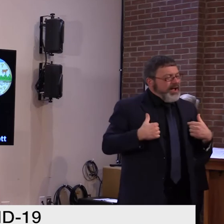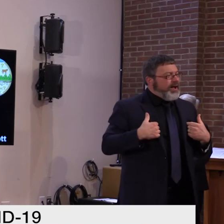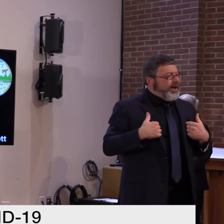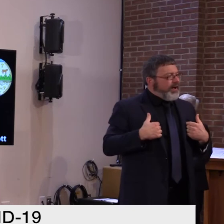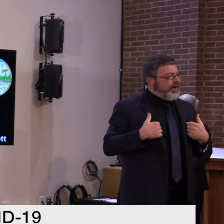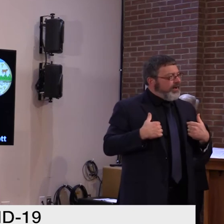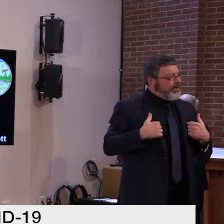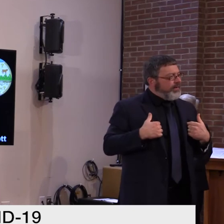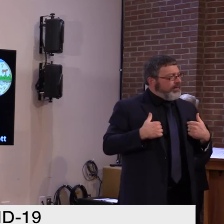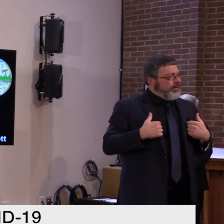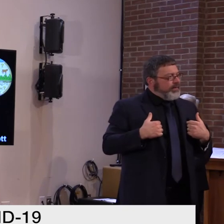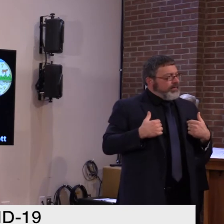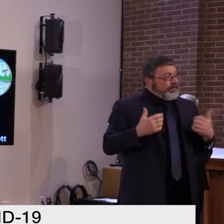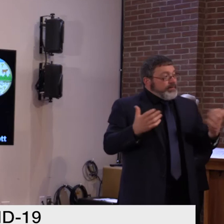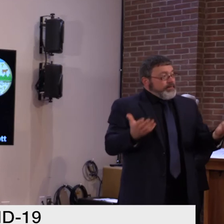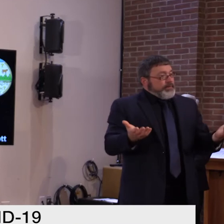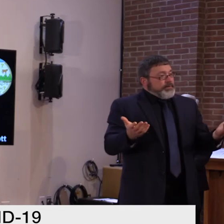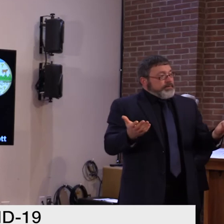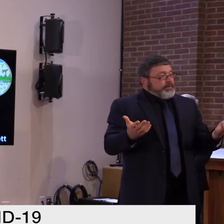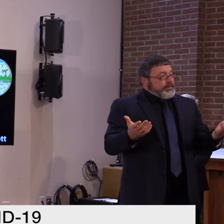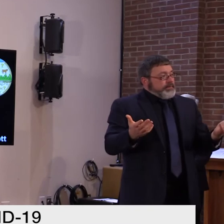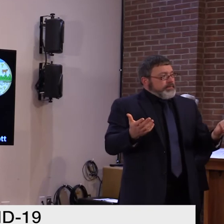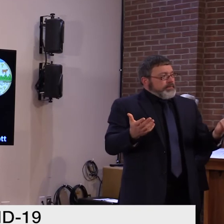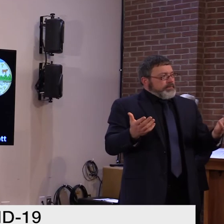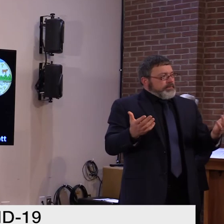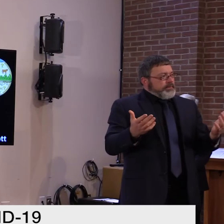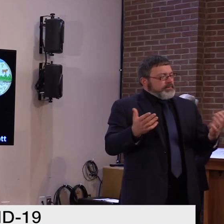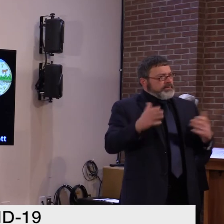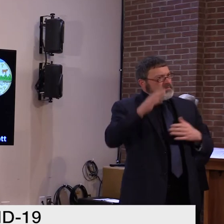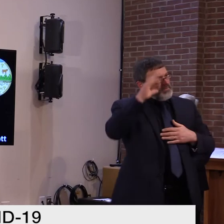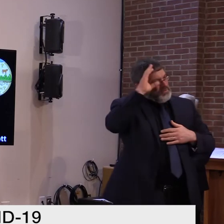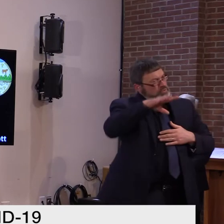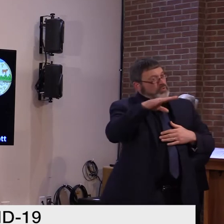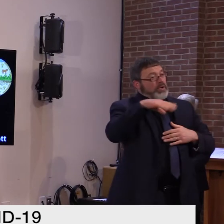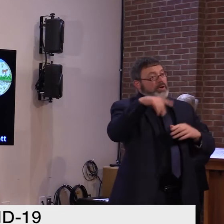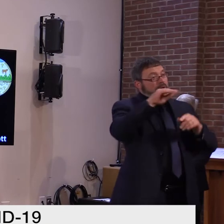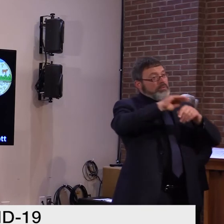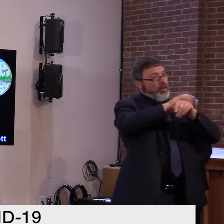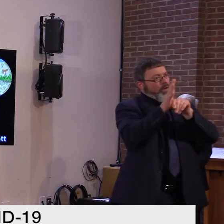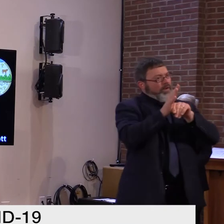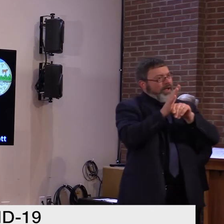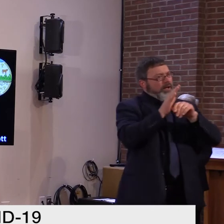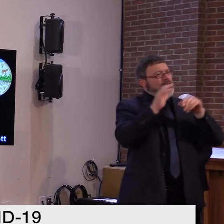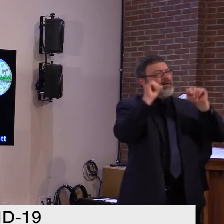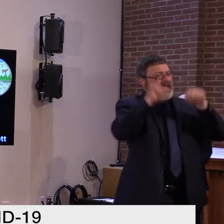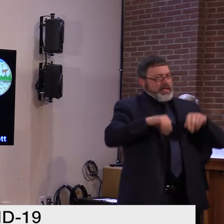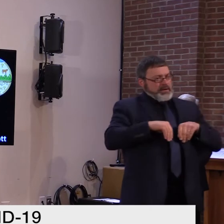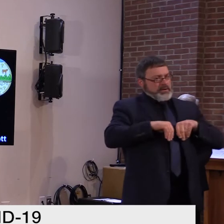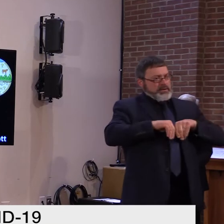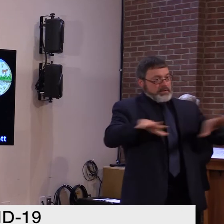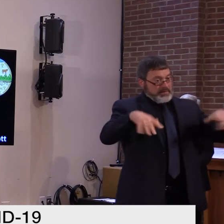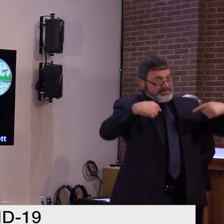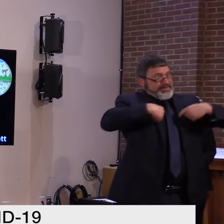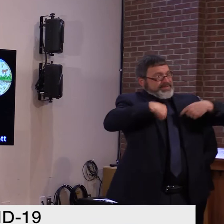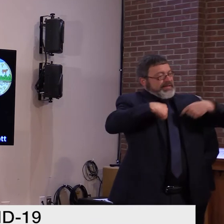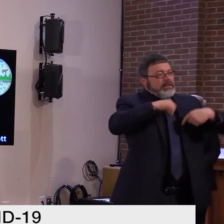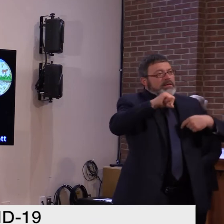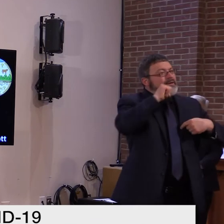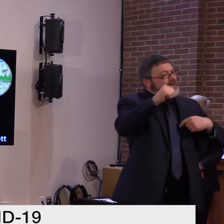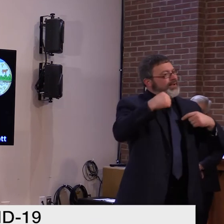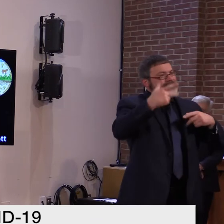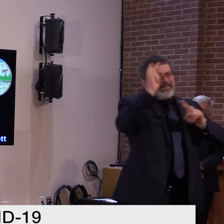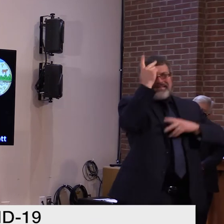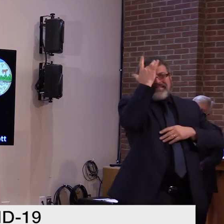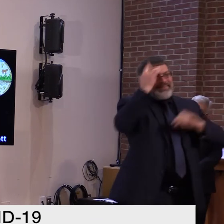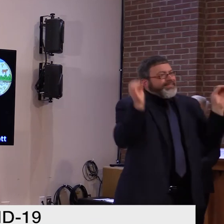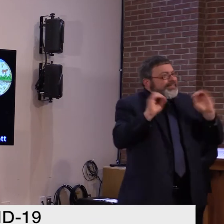some people having no symptoms and most people recovering, but there are still a range of outcomes from COVID-19, some